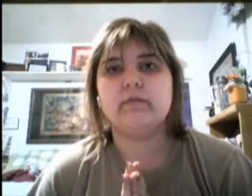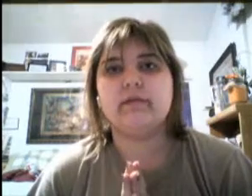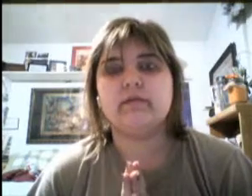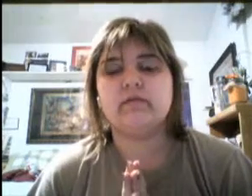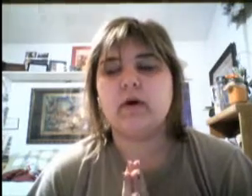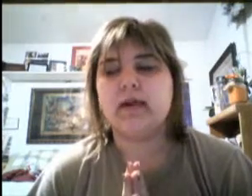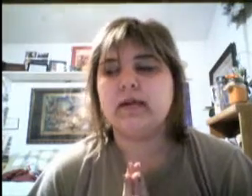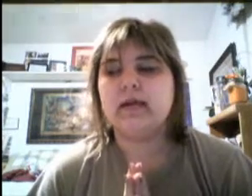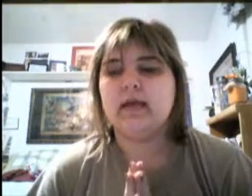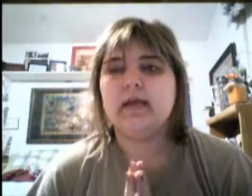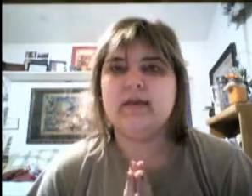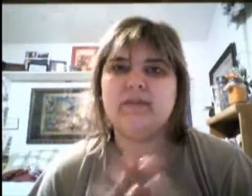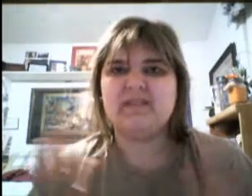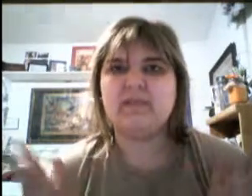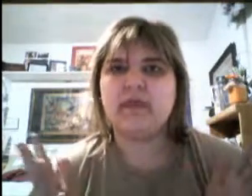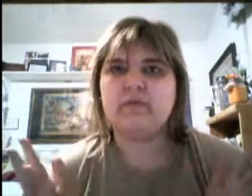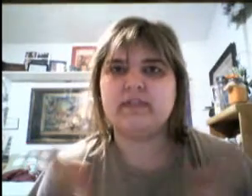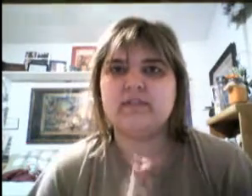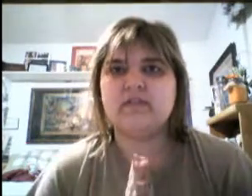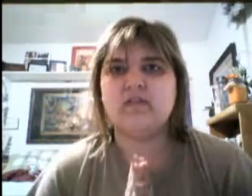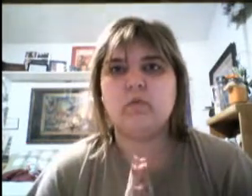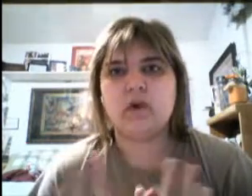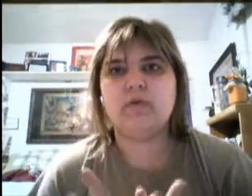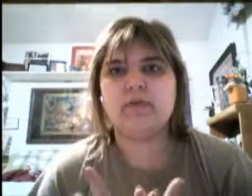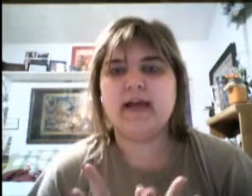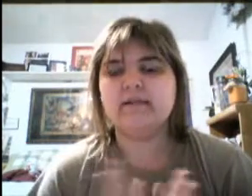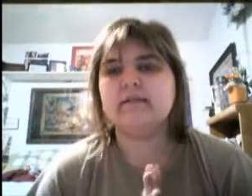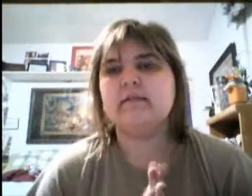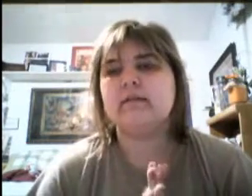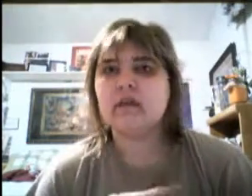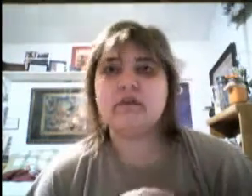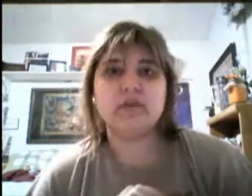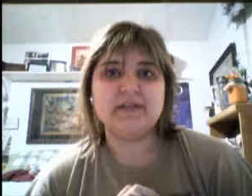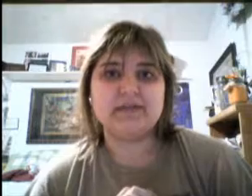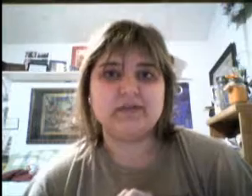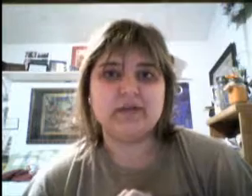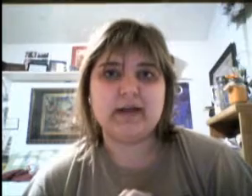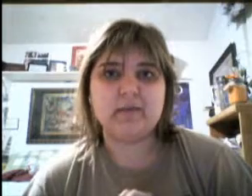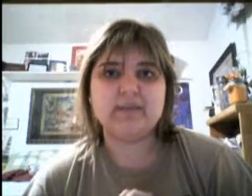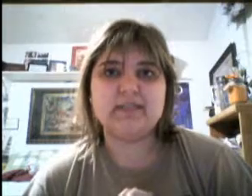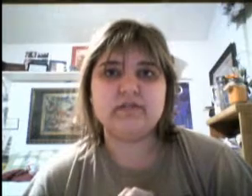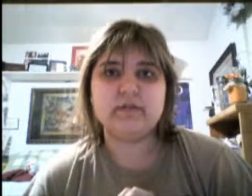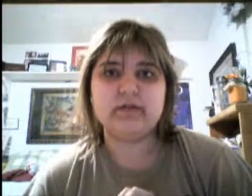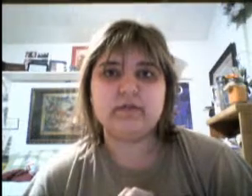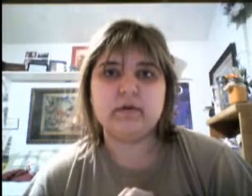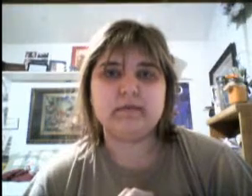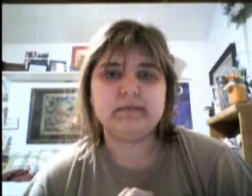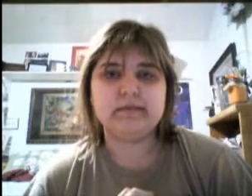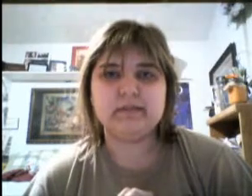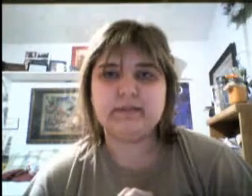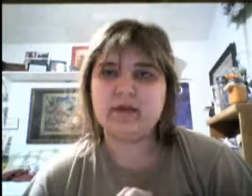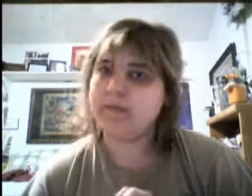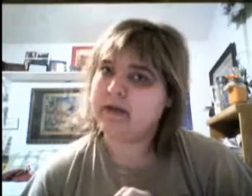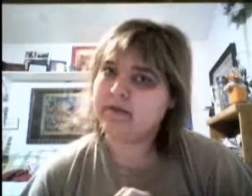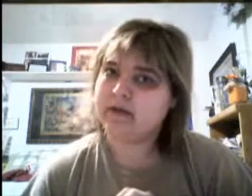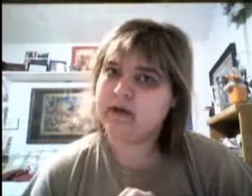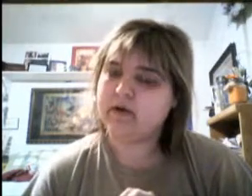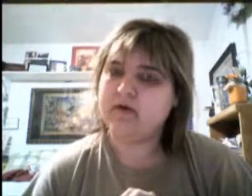of the reasons why, and the main reason, so we'll go with that. So my sister and I went to D23, which is about a month ago,